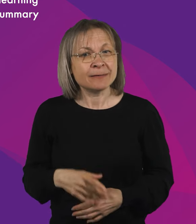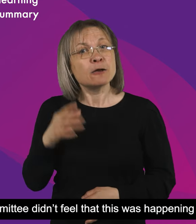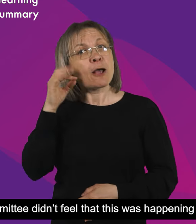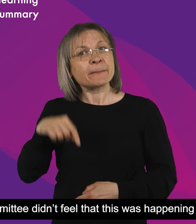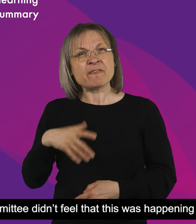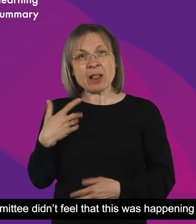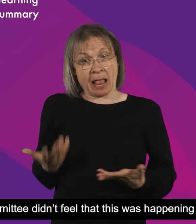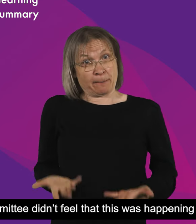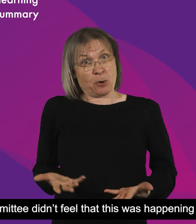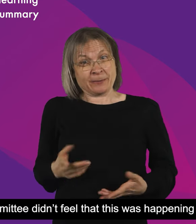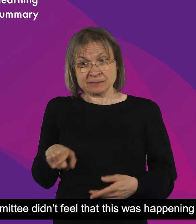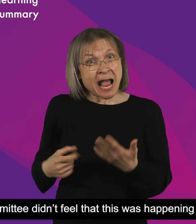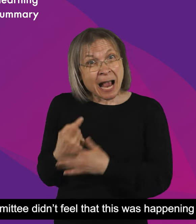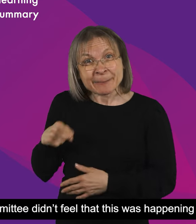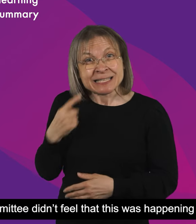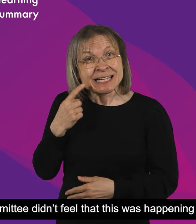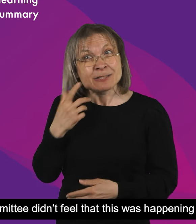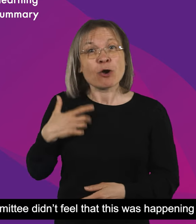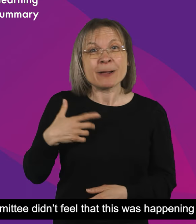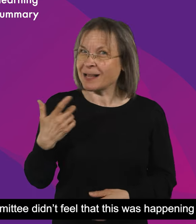The committee didn't feel that this was happening just now.